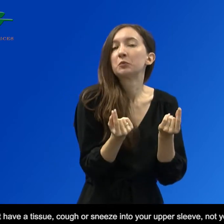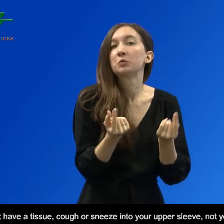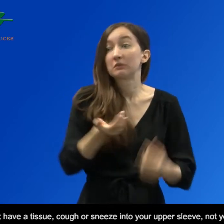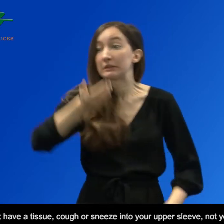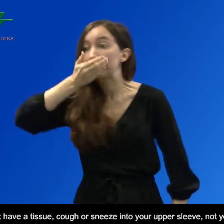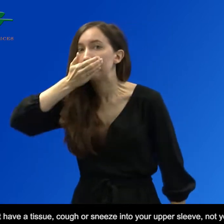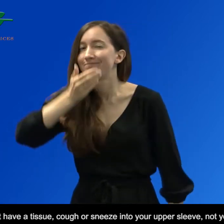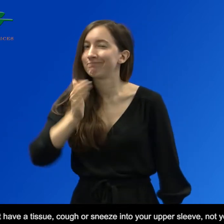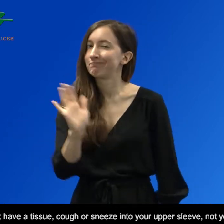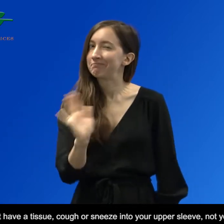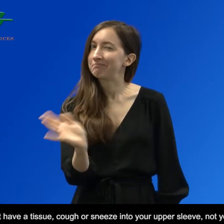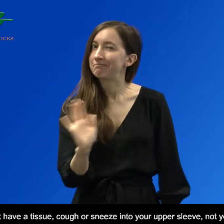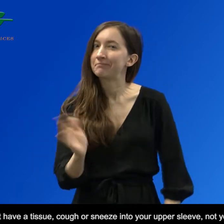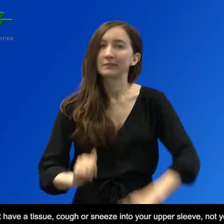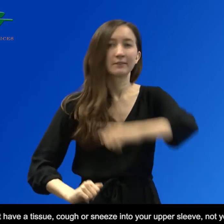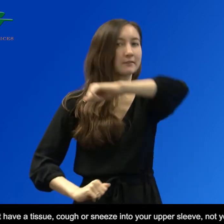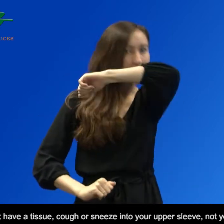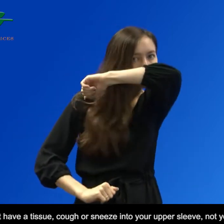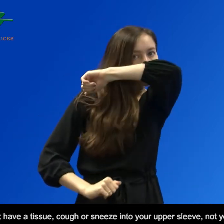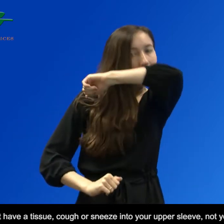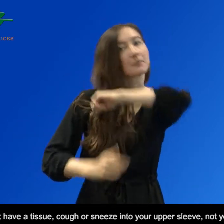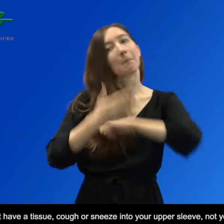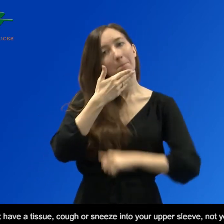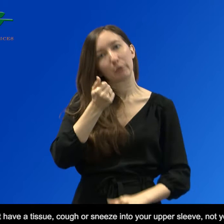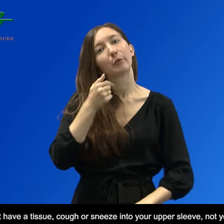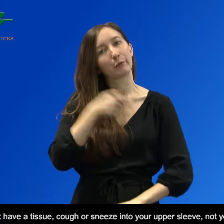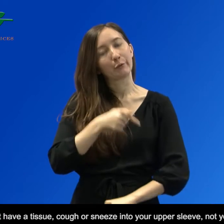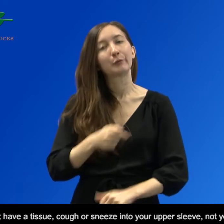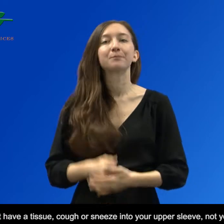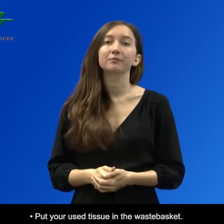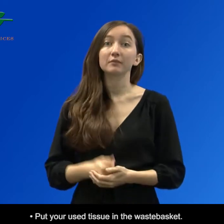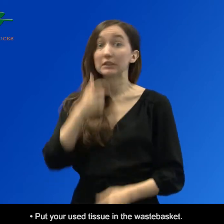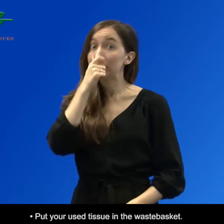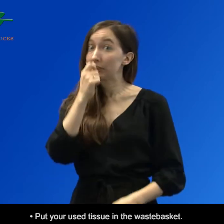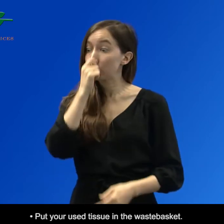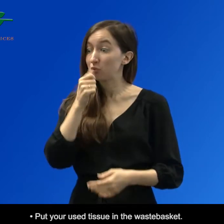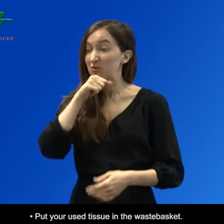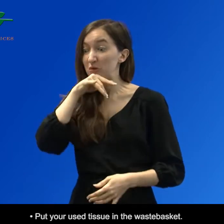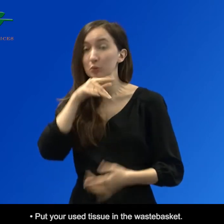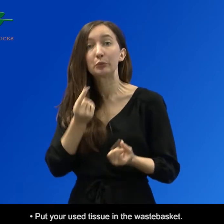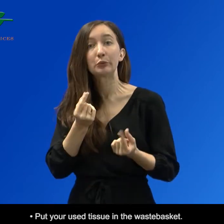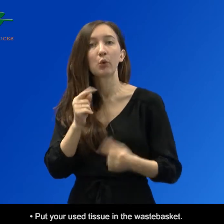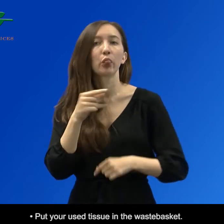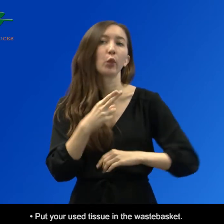into your upper sleeve, not your hands. Put your used tissue in the wastebasket.